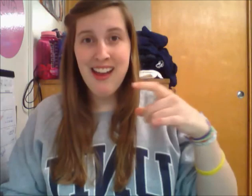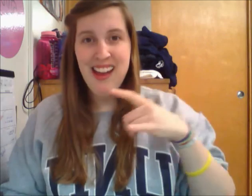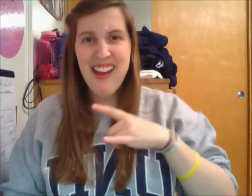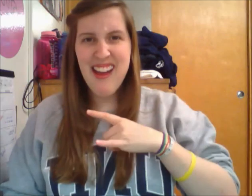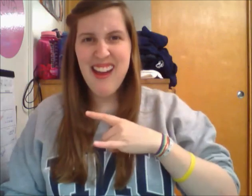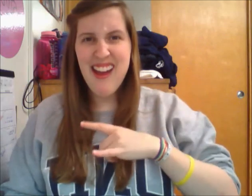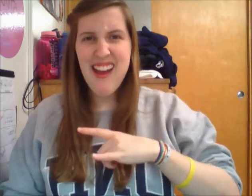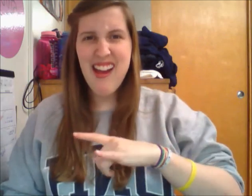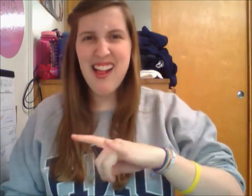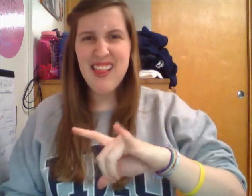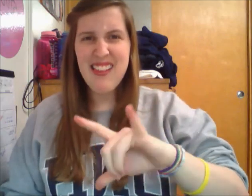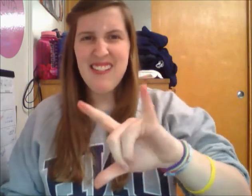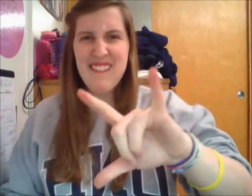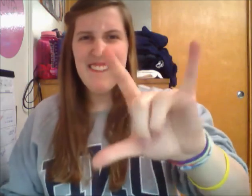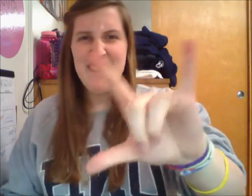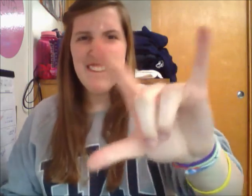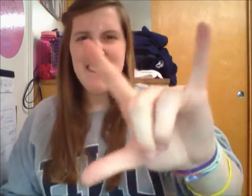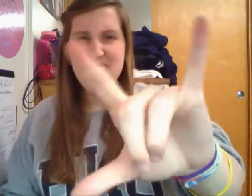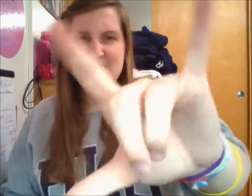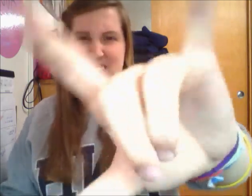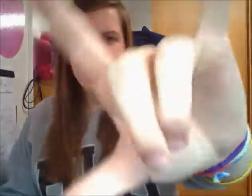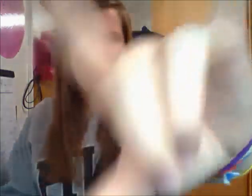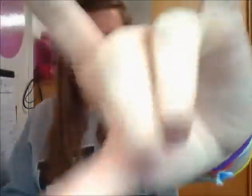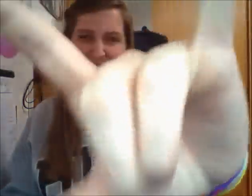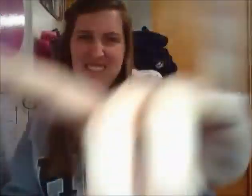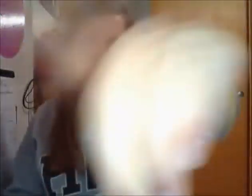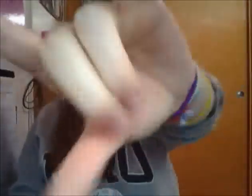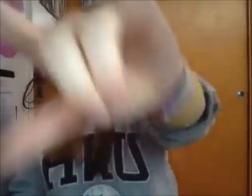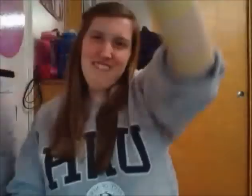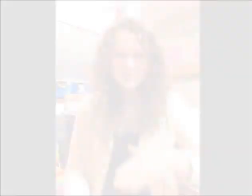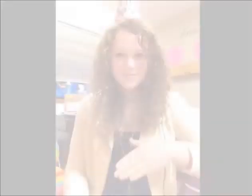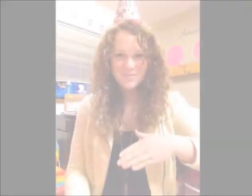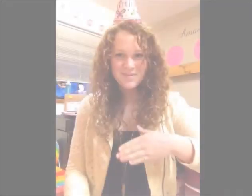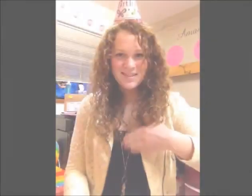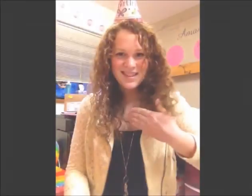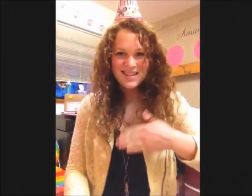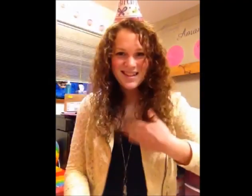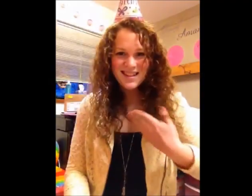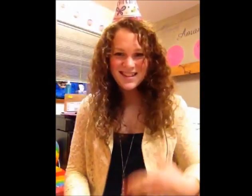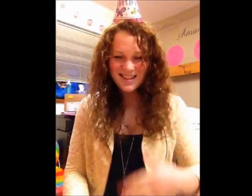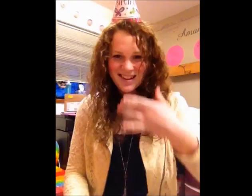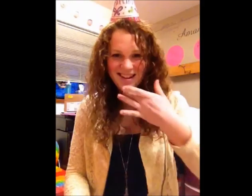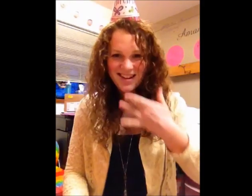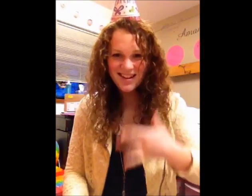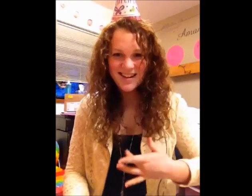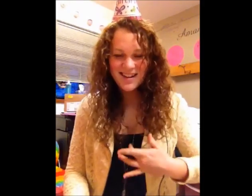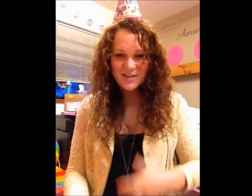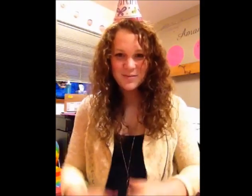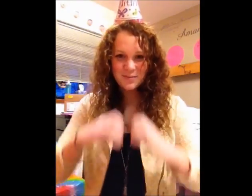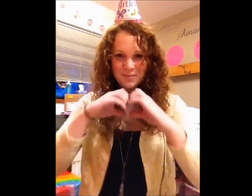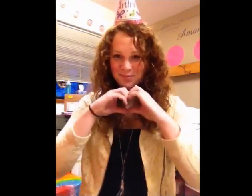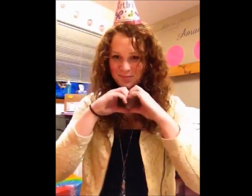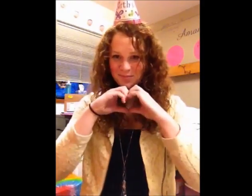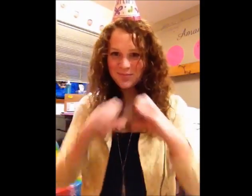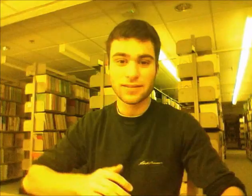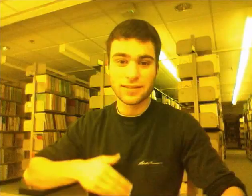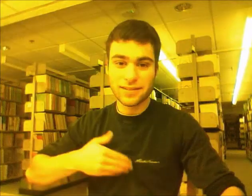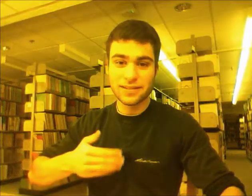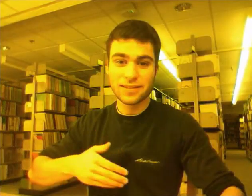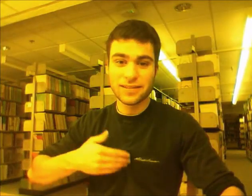I love you I love Romance Romance Romance Nothing really